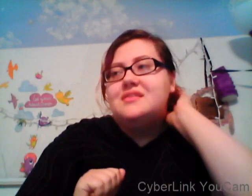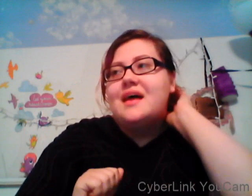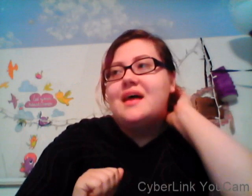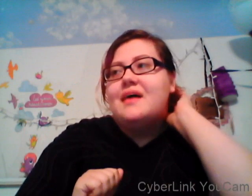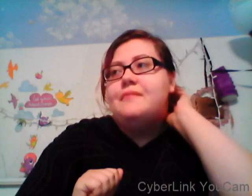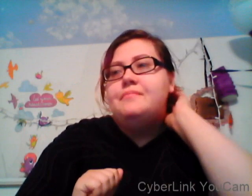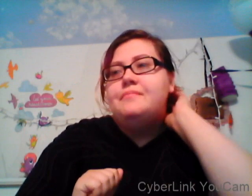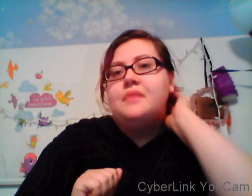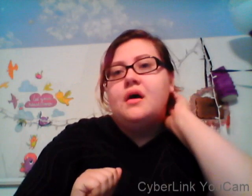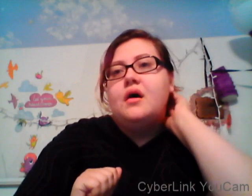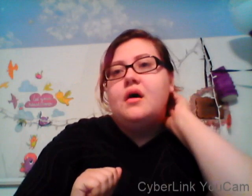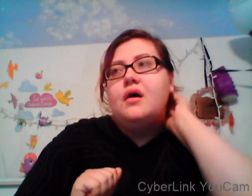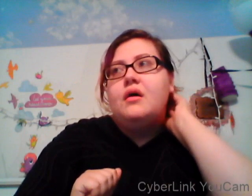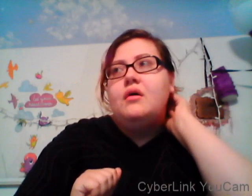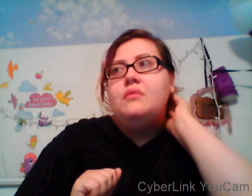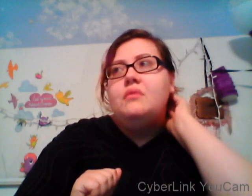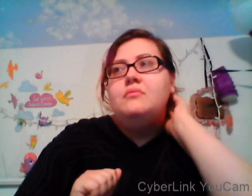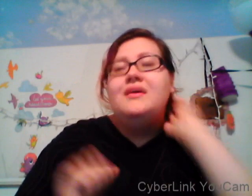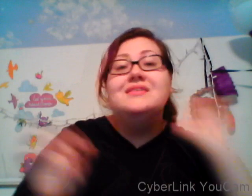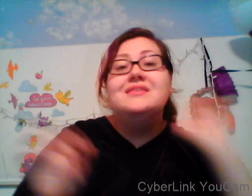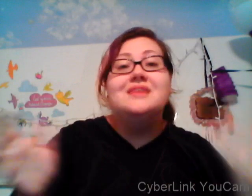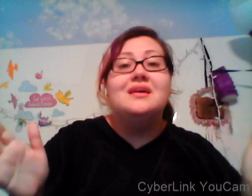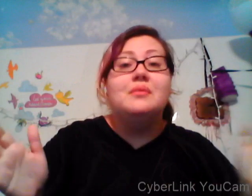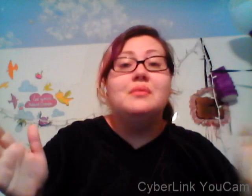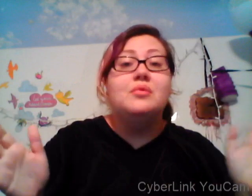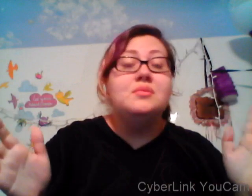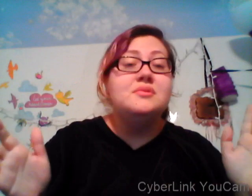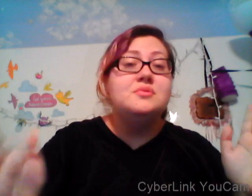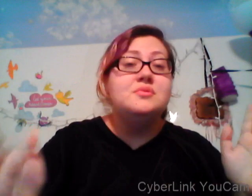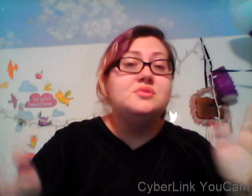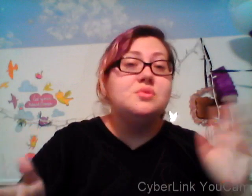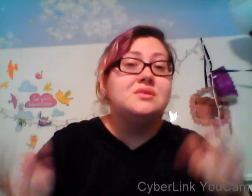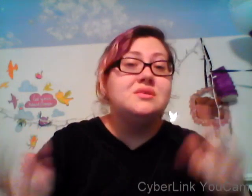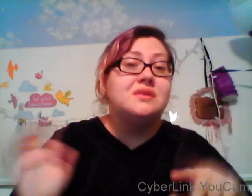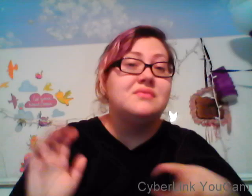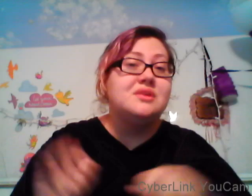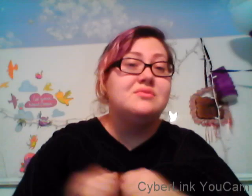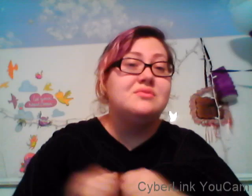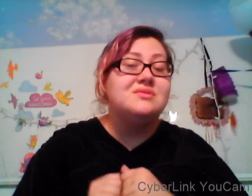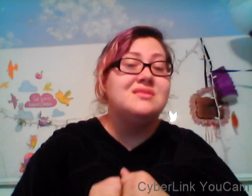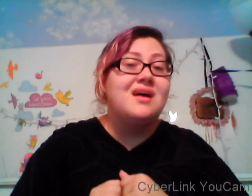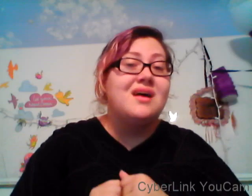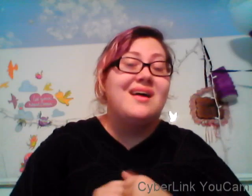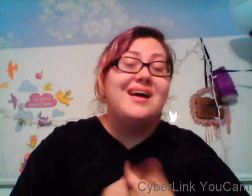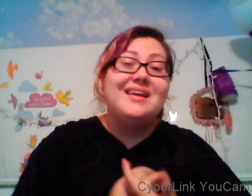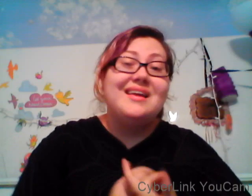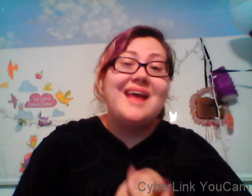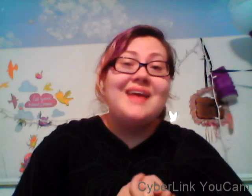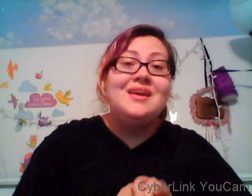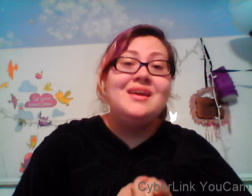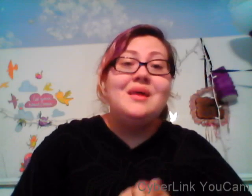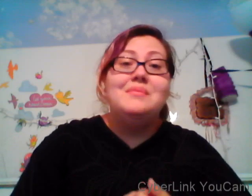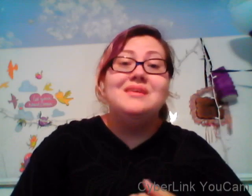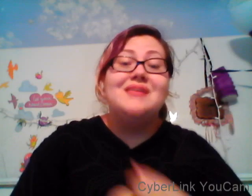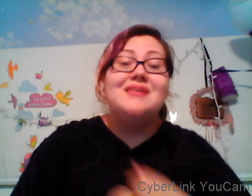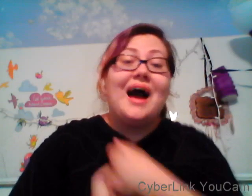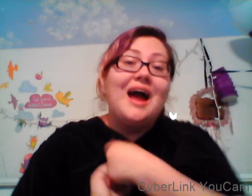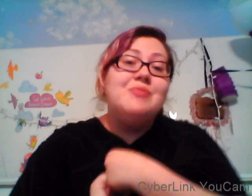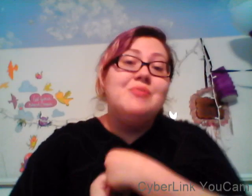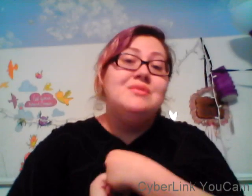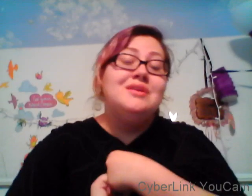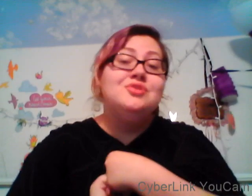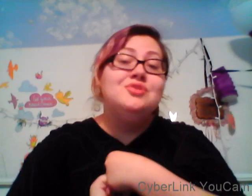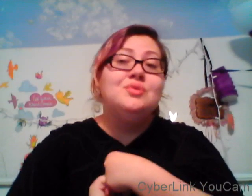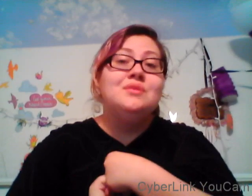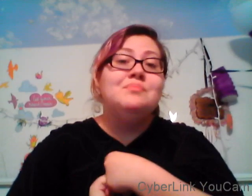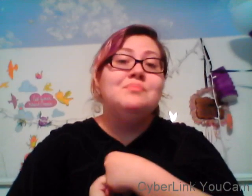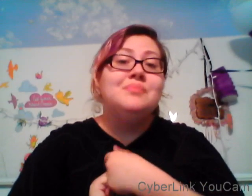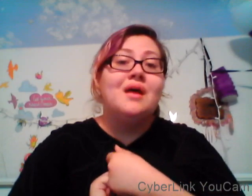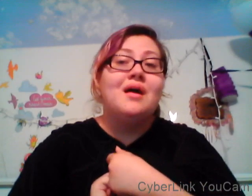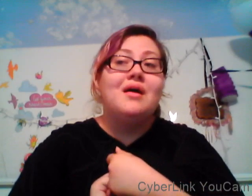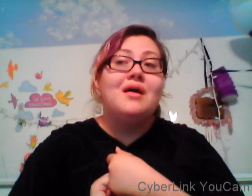be more likely to be positive themselves or be a troll by the way stop being 12 years old